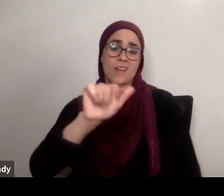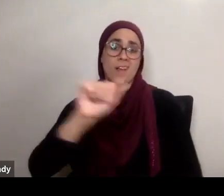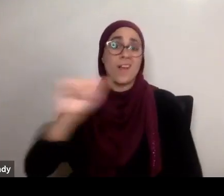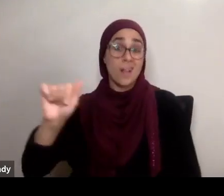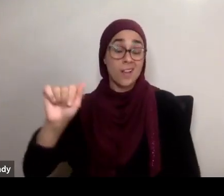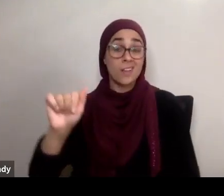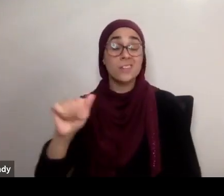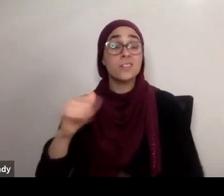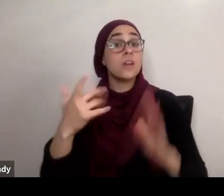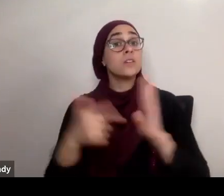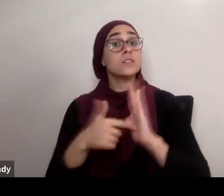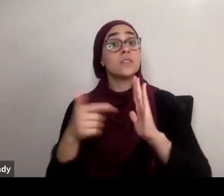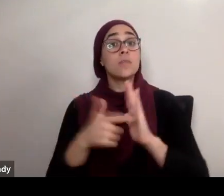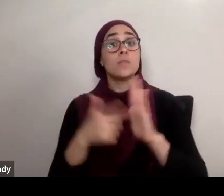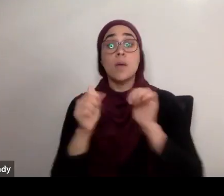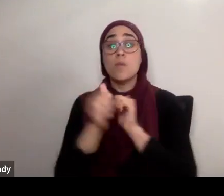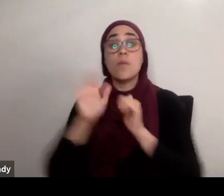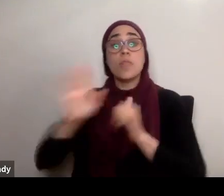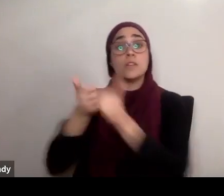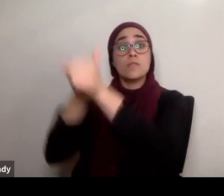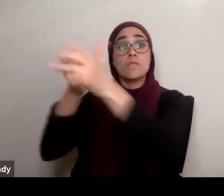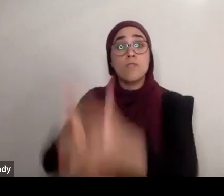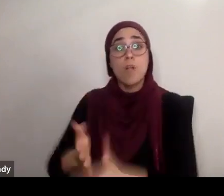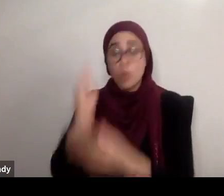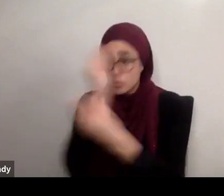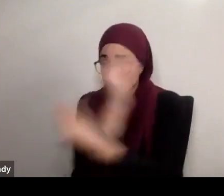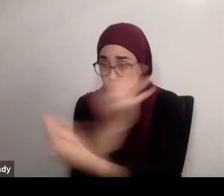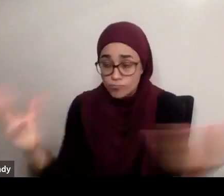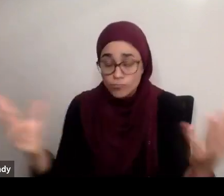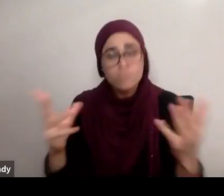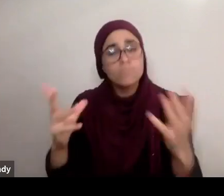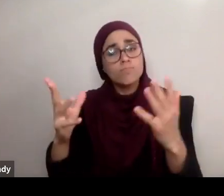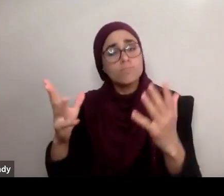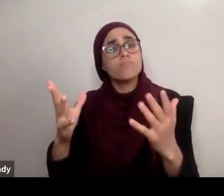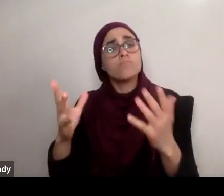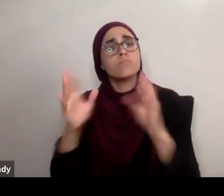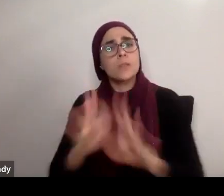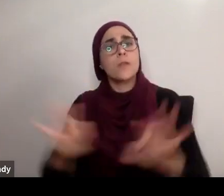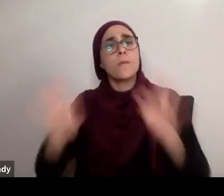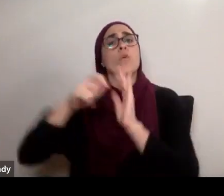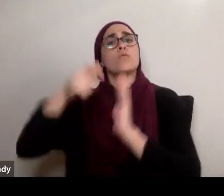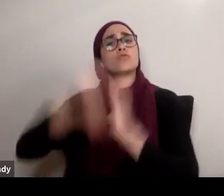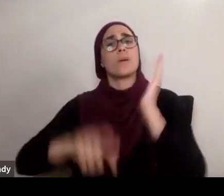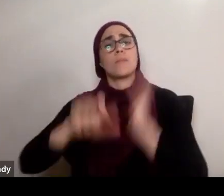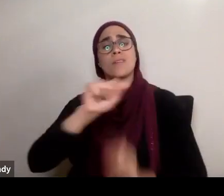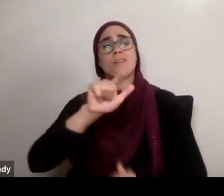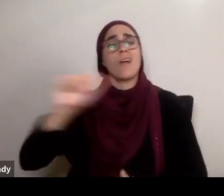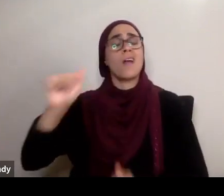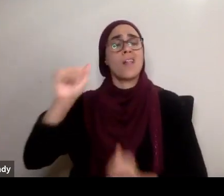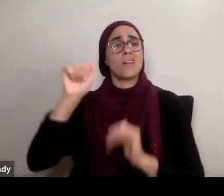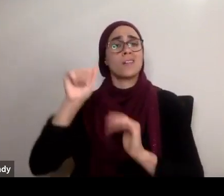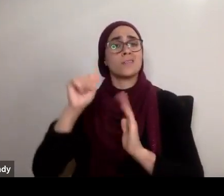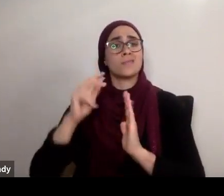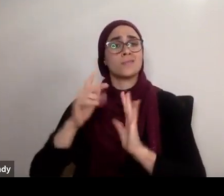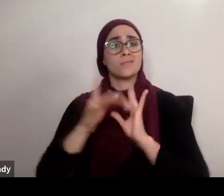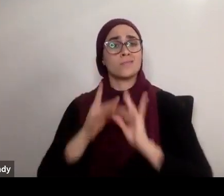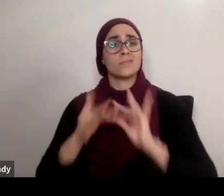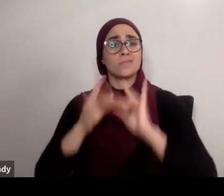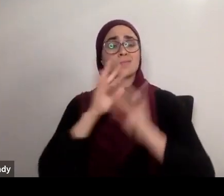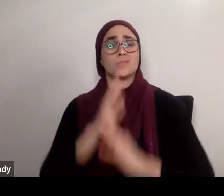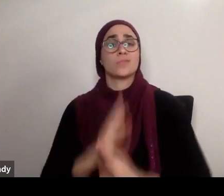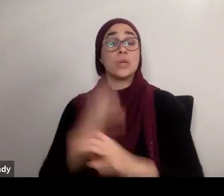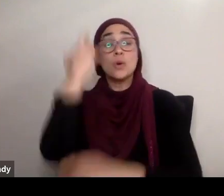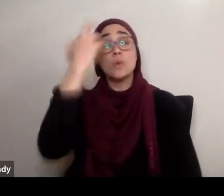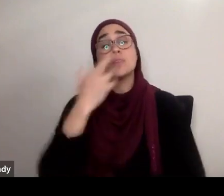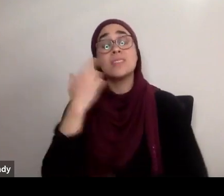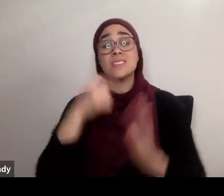after the khutbah with the companions, and remind them because of the benefits of the surah. It captures so many beautiful images in a beautiful and